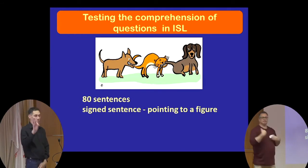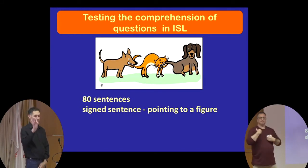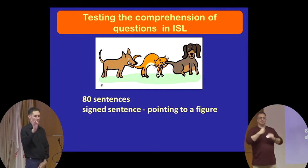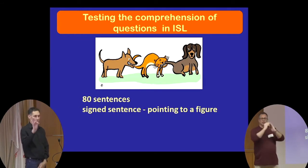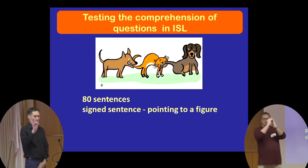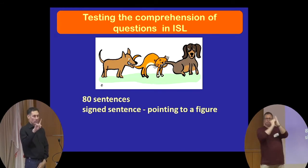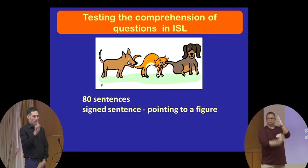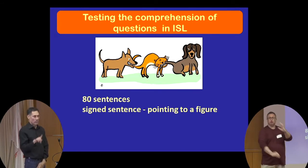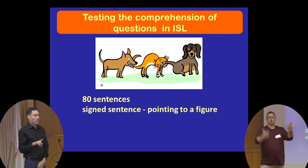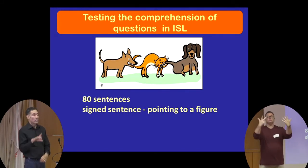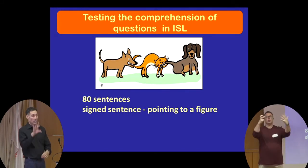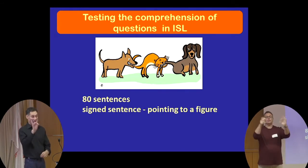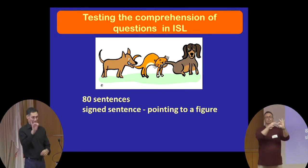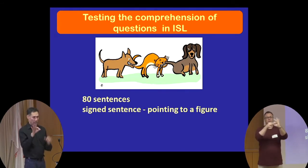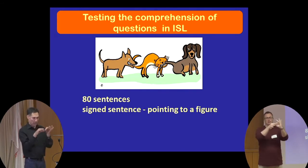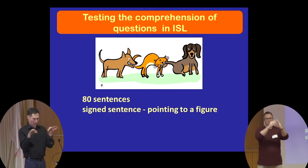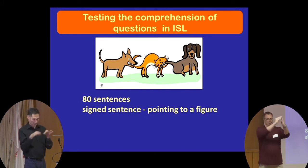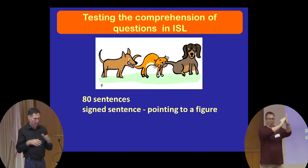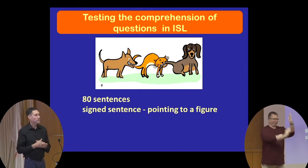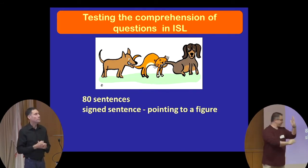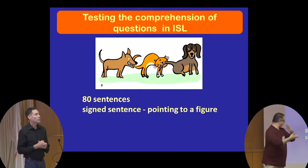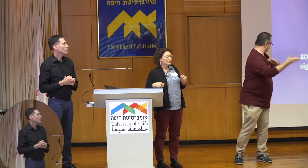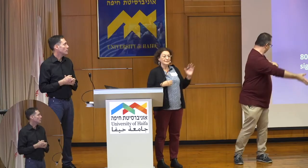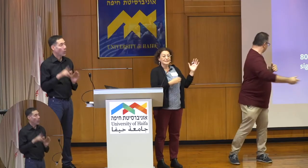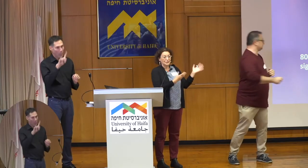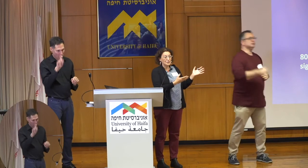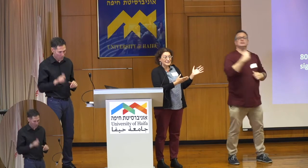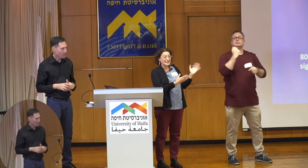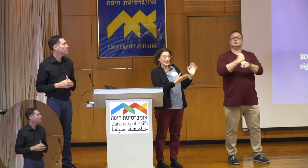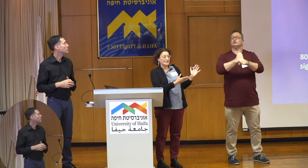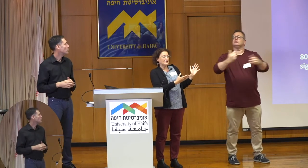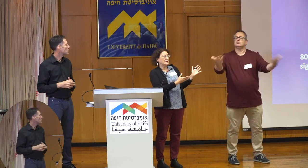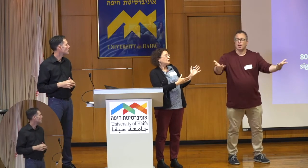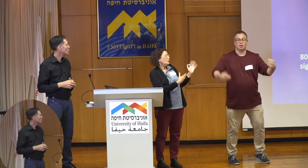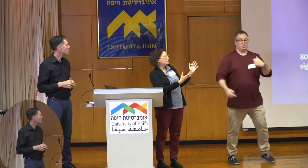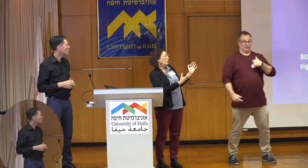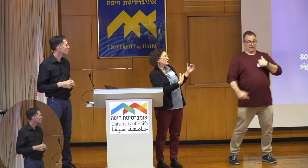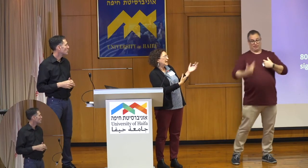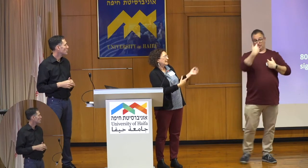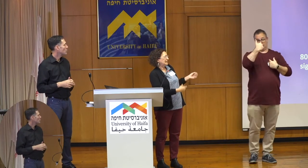questions. We see a video of Doron signing